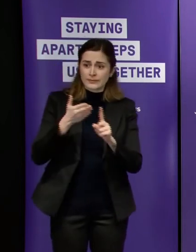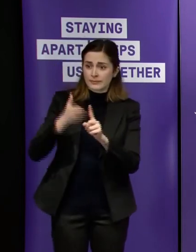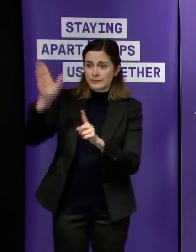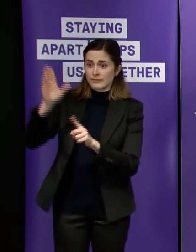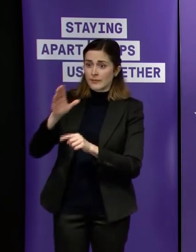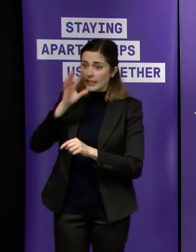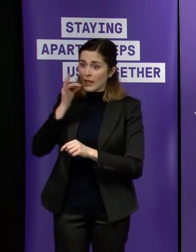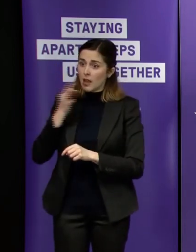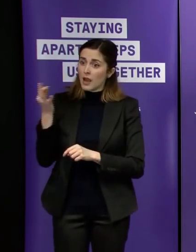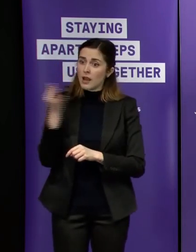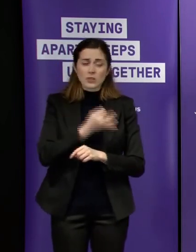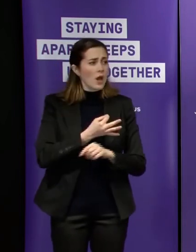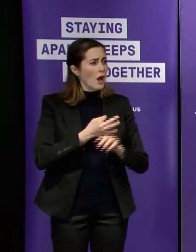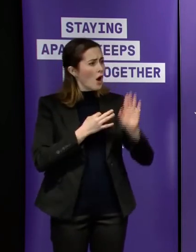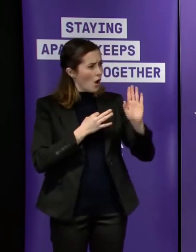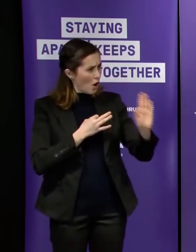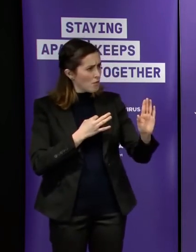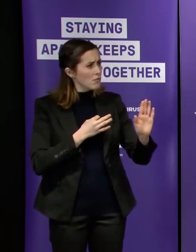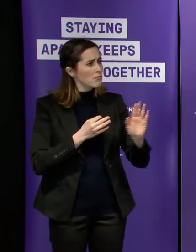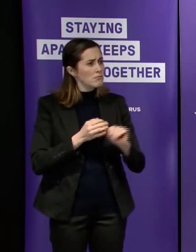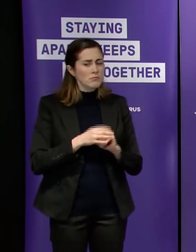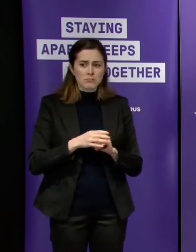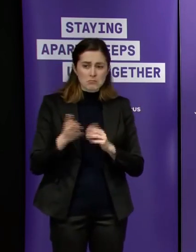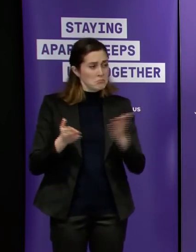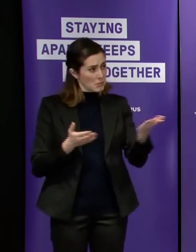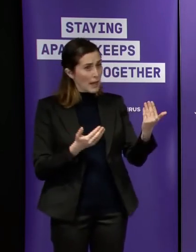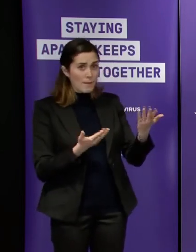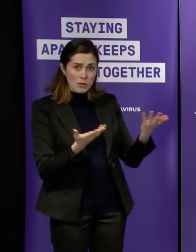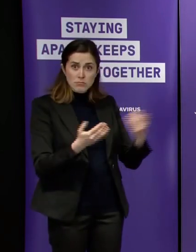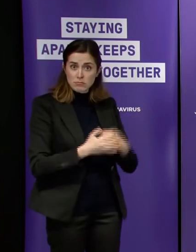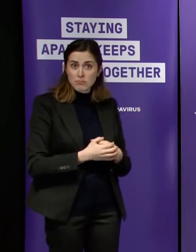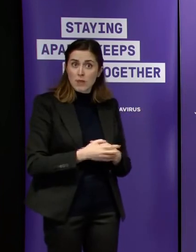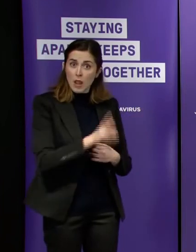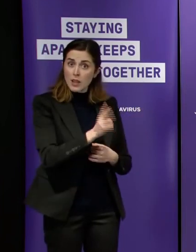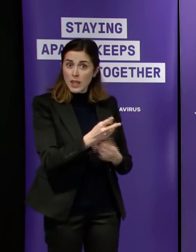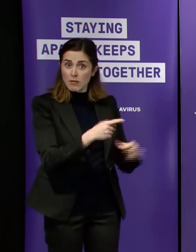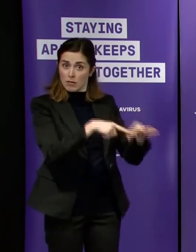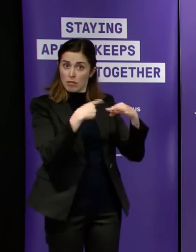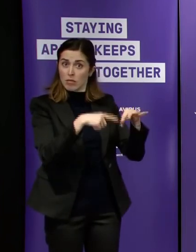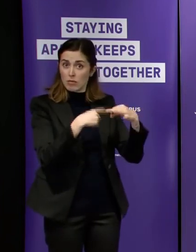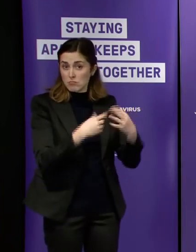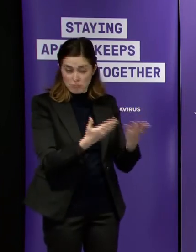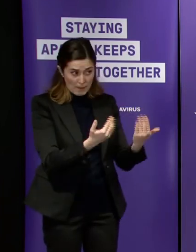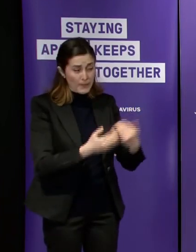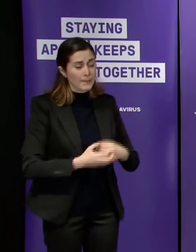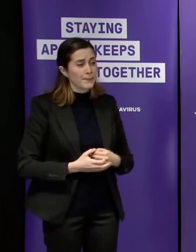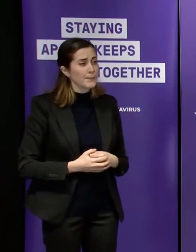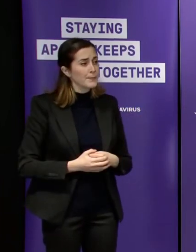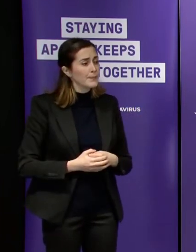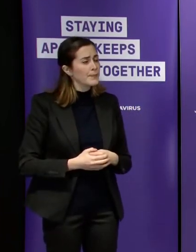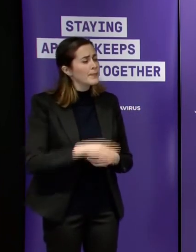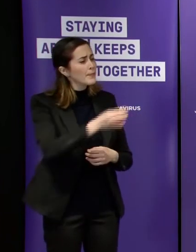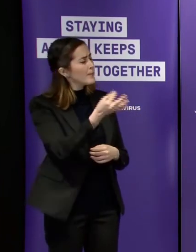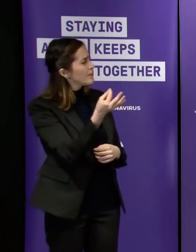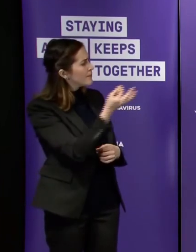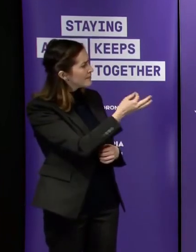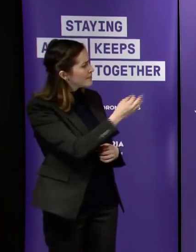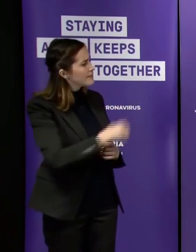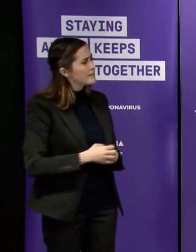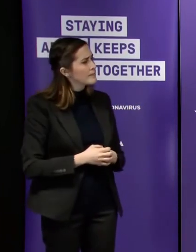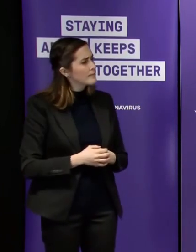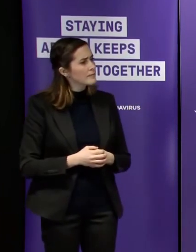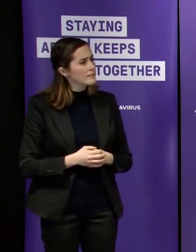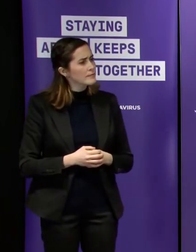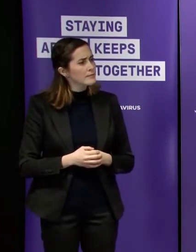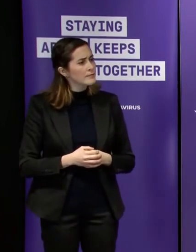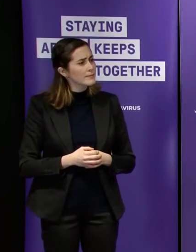certainly can no no no lady no that's fine let's let's keep going i just have one sorry two more well i suppose my question is that it's misleading because a lot of